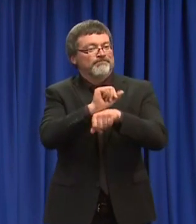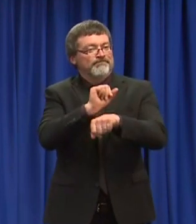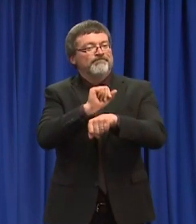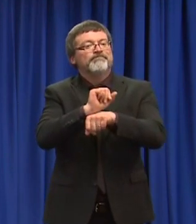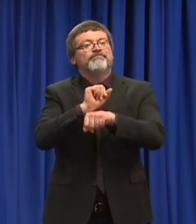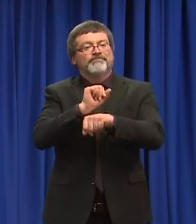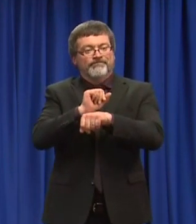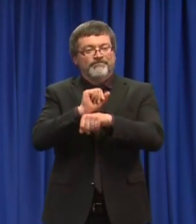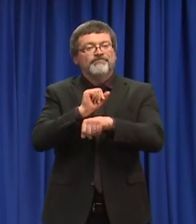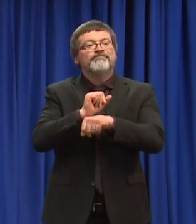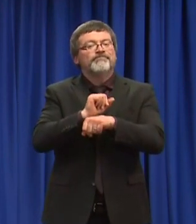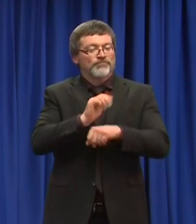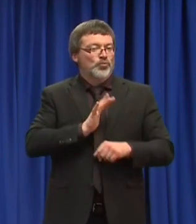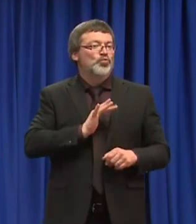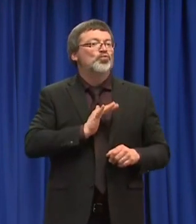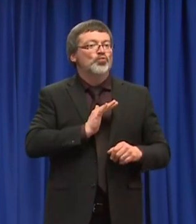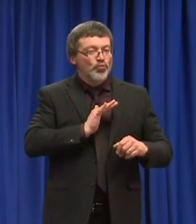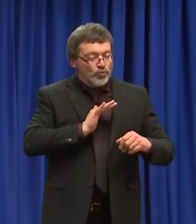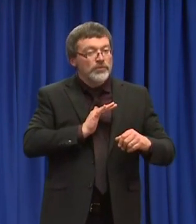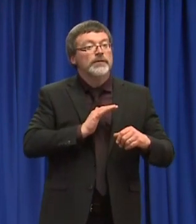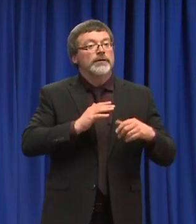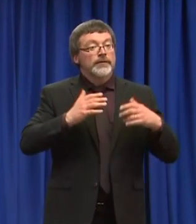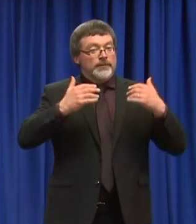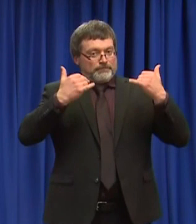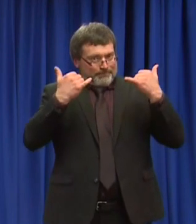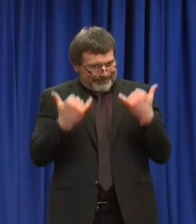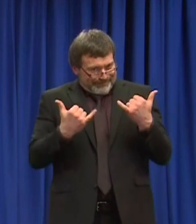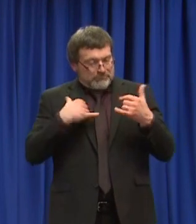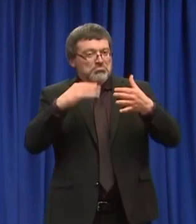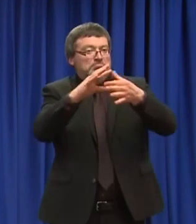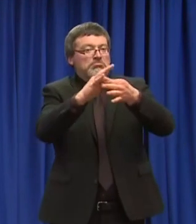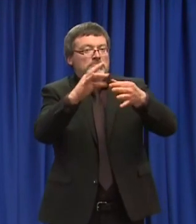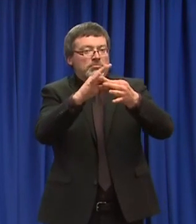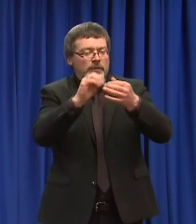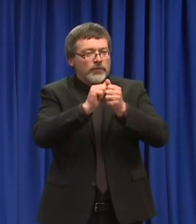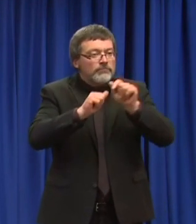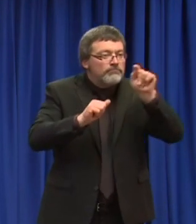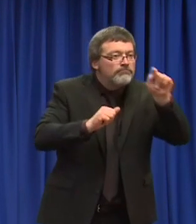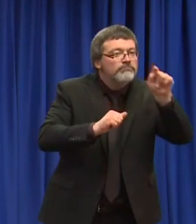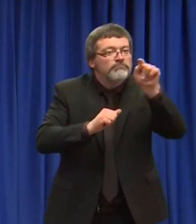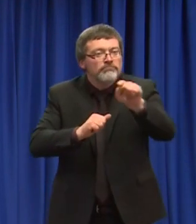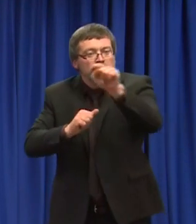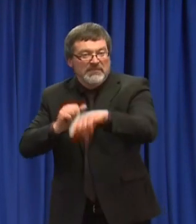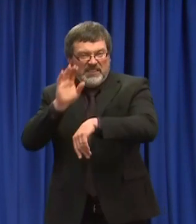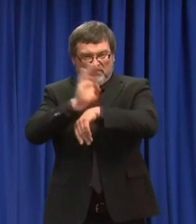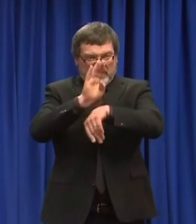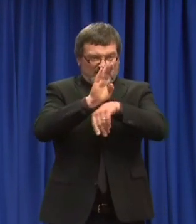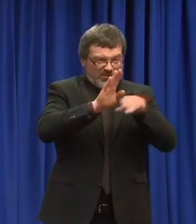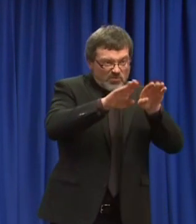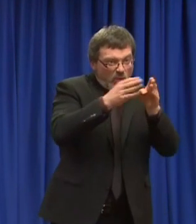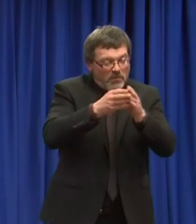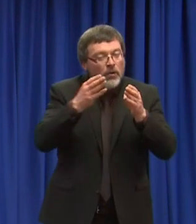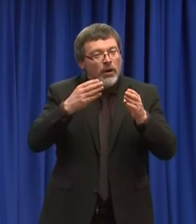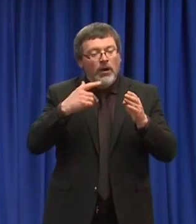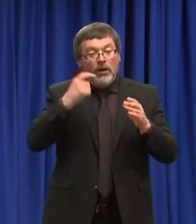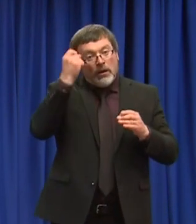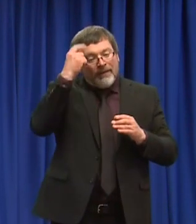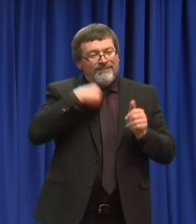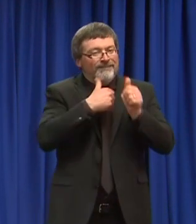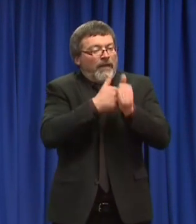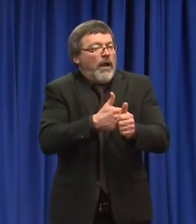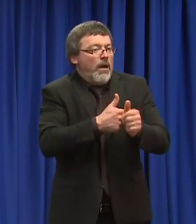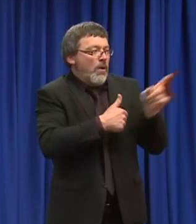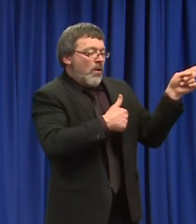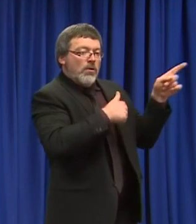facts, science, and data. Each of the decisions and the guidance documents that we discuss here today, they've been reviewed by Dr. Chan and the team at New